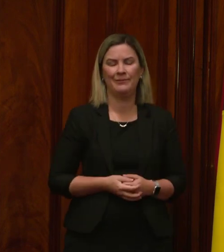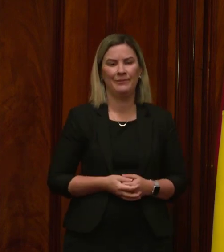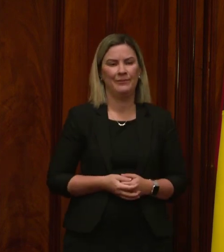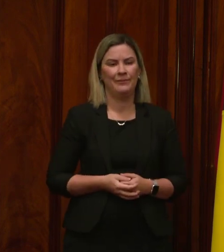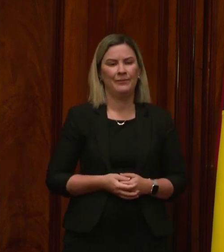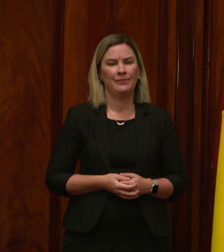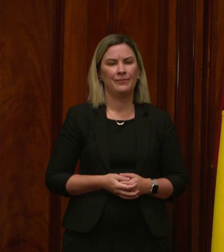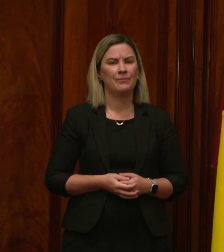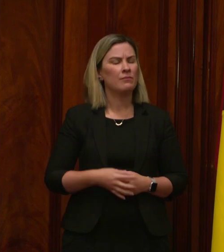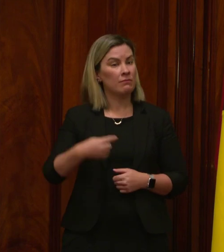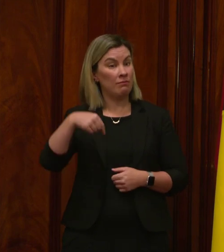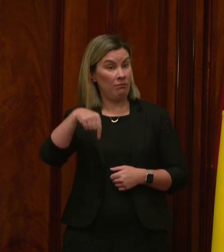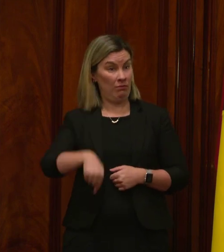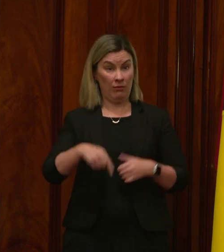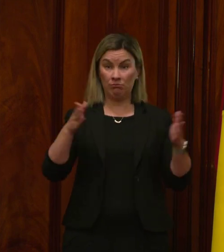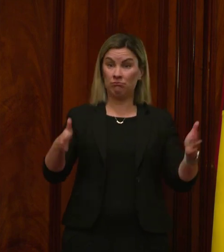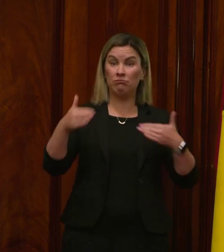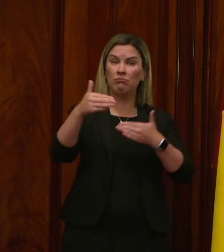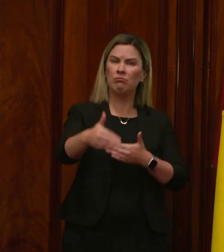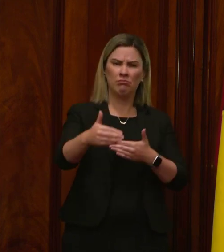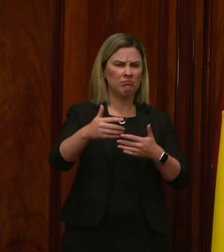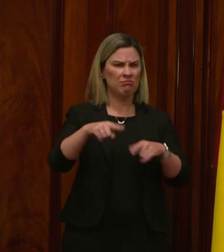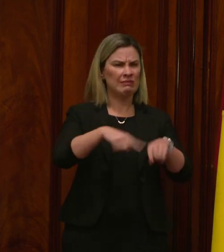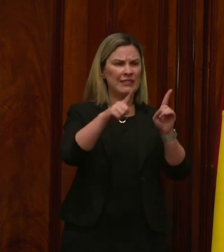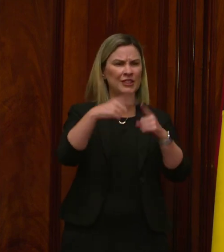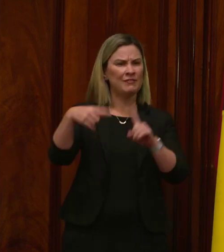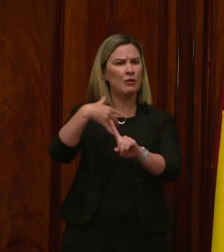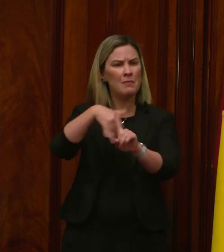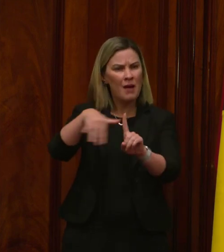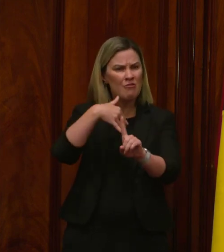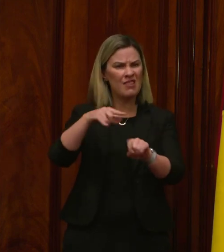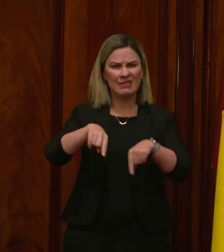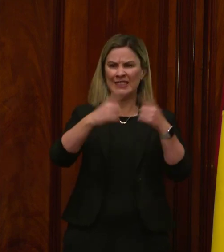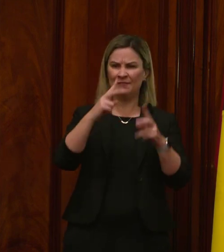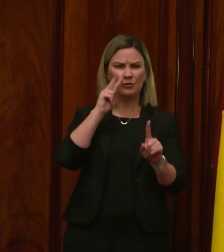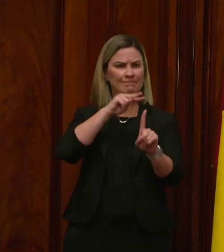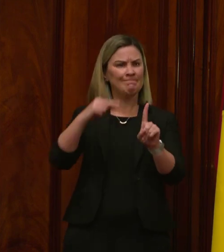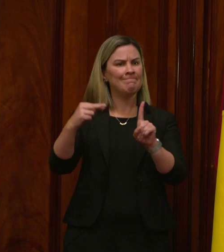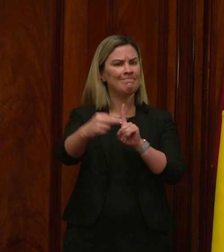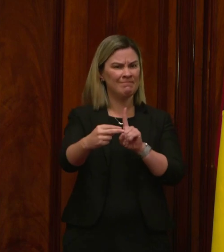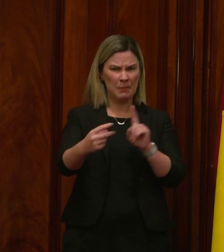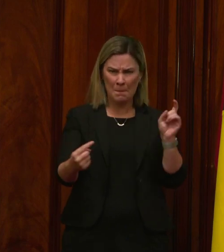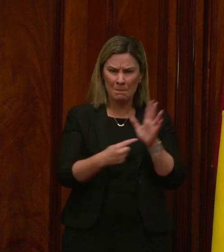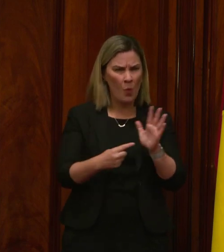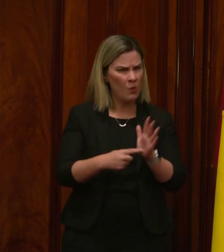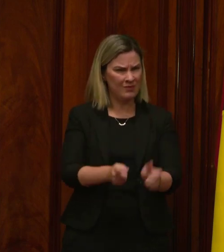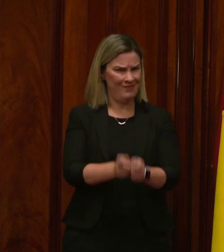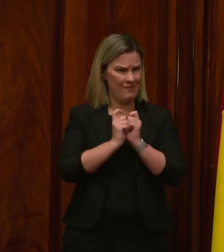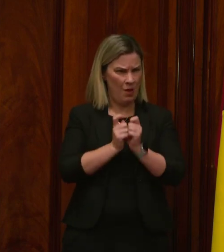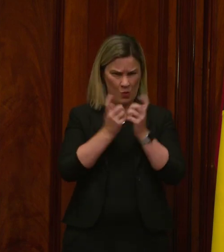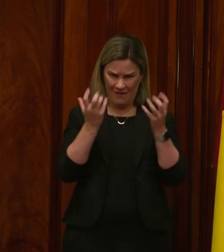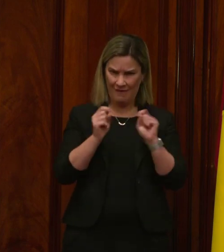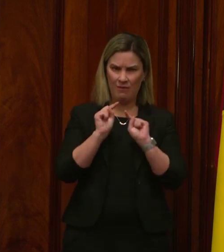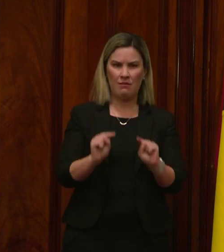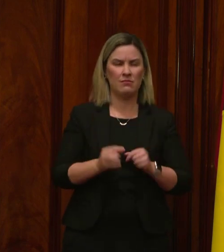We have in this chamber people of different backgrounds who hold differing views. That is important. It is valuable. It is